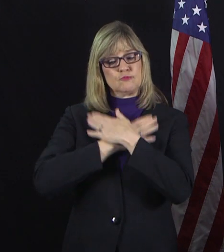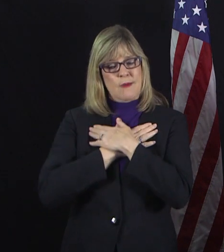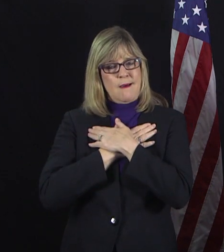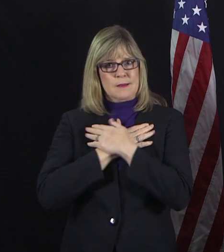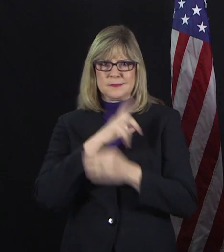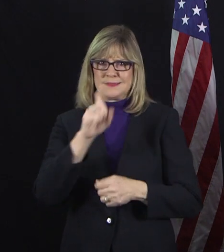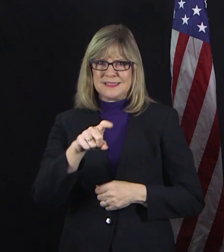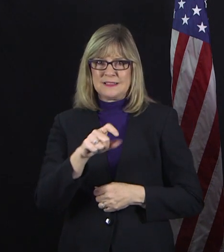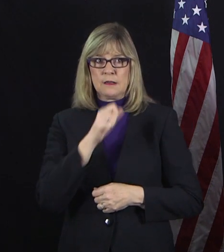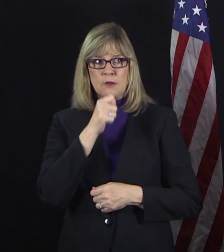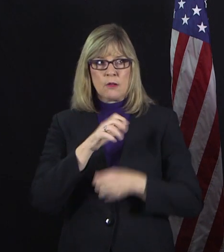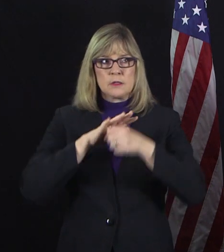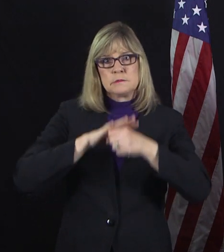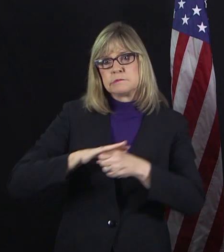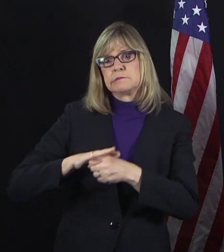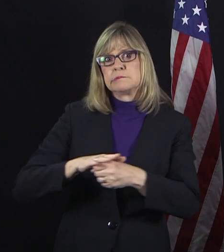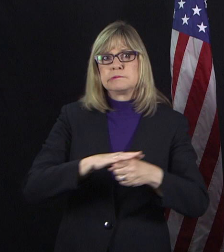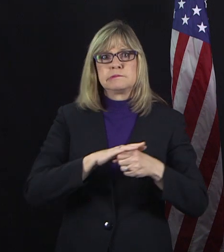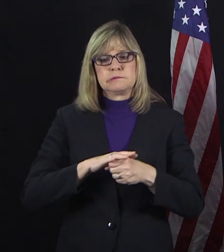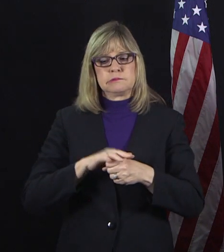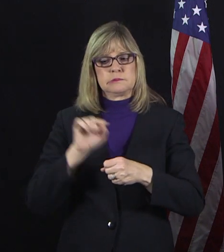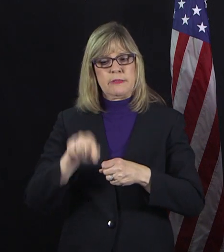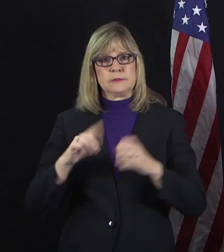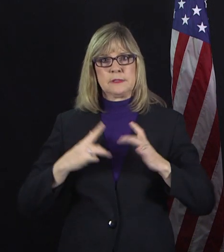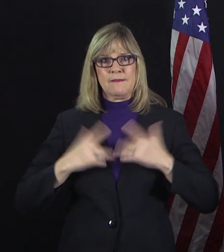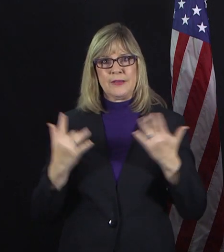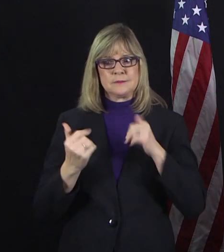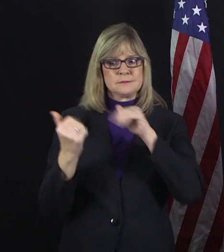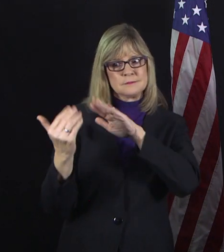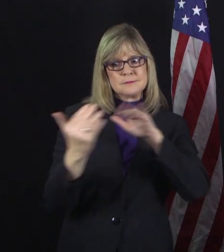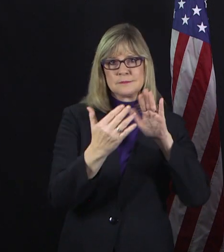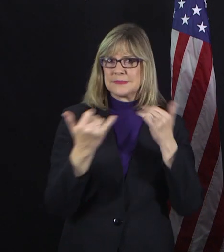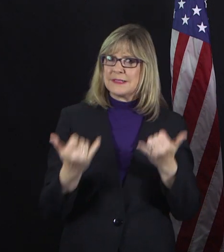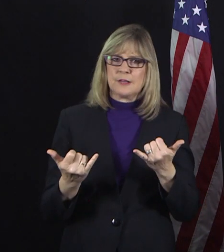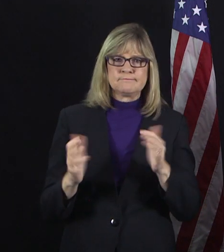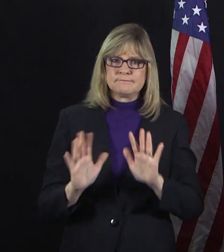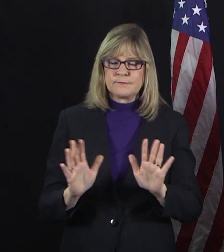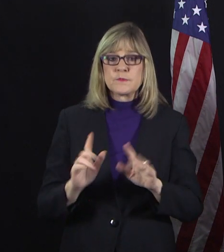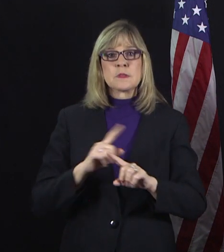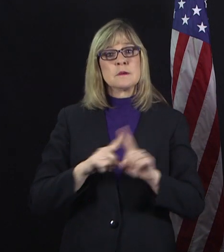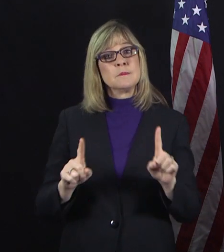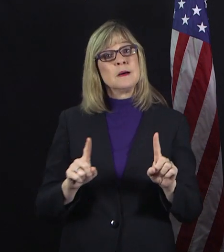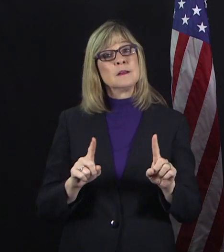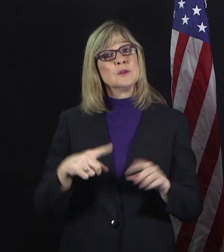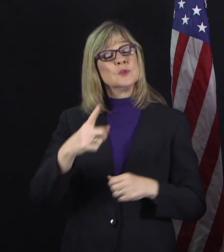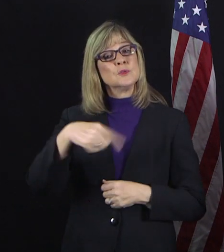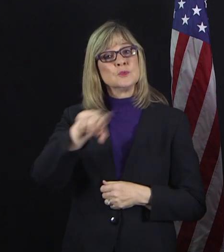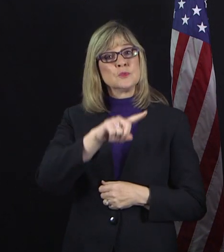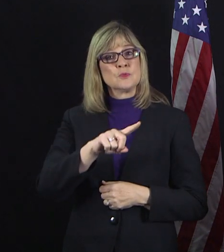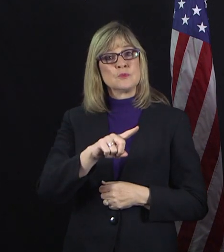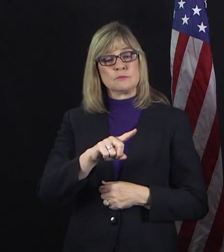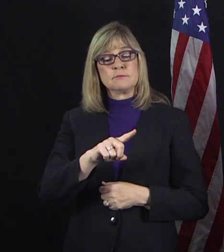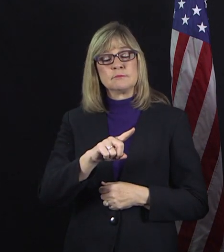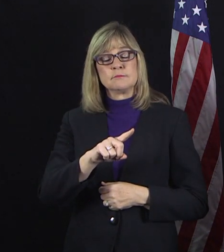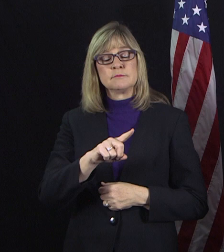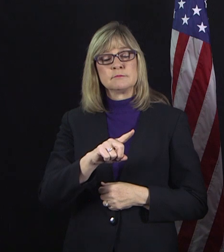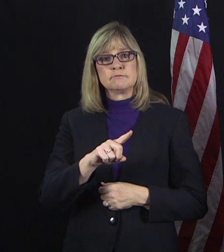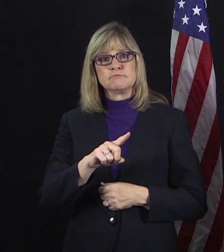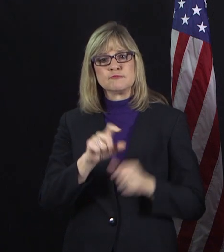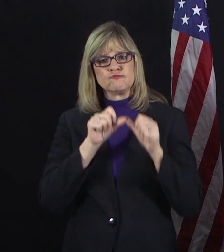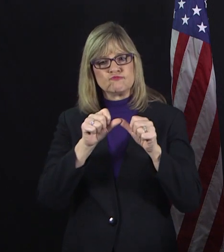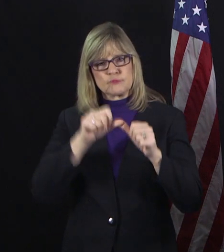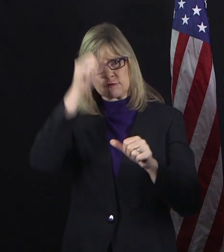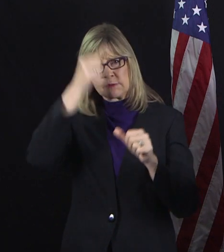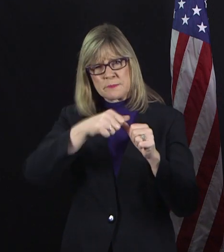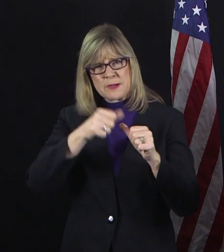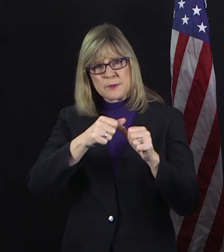overstressing on this event that we're facing right now, but make sure that you remain armed with the information necessary